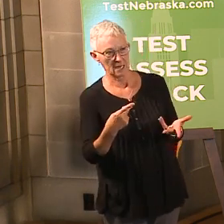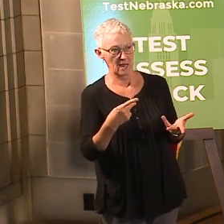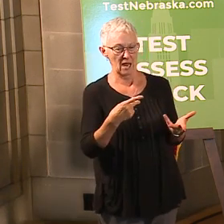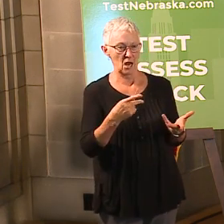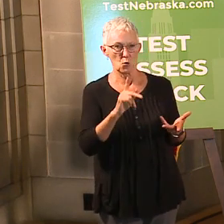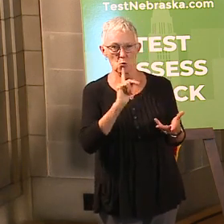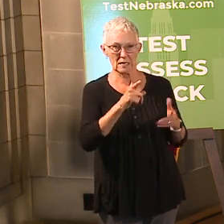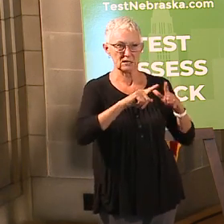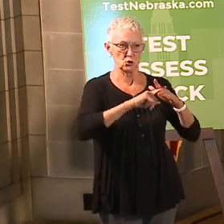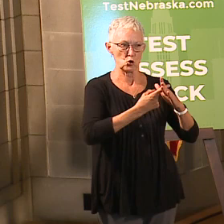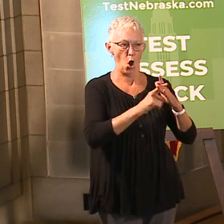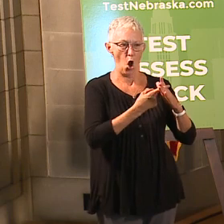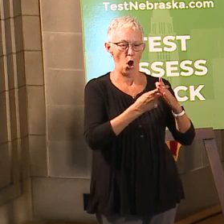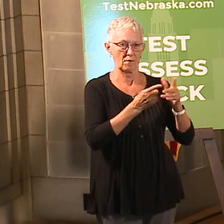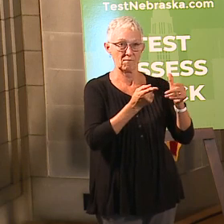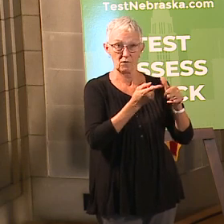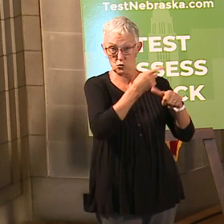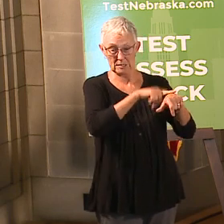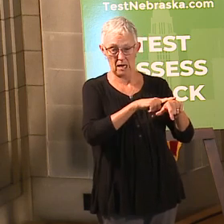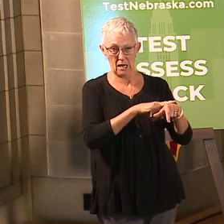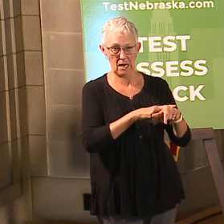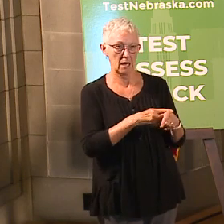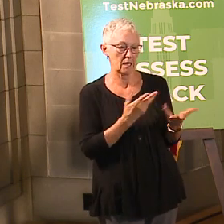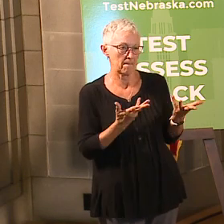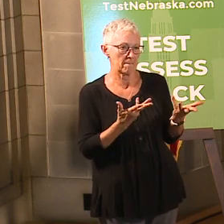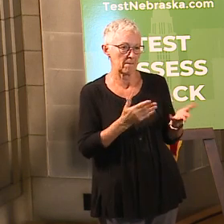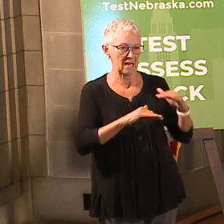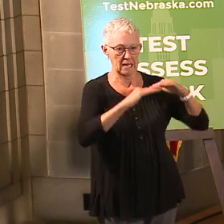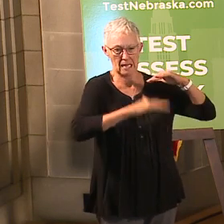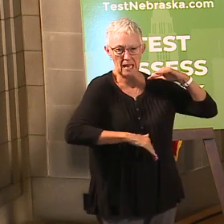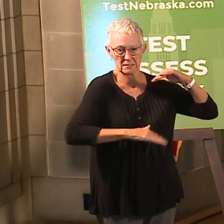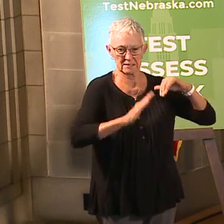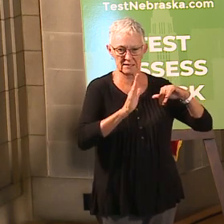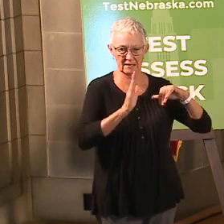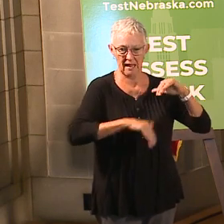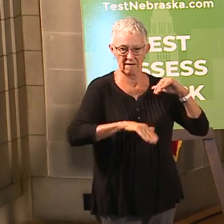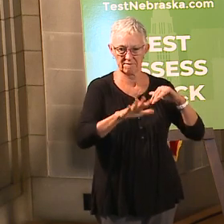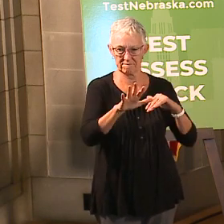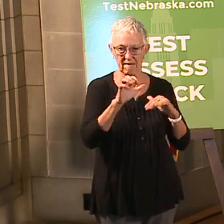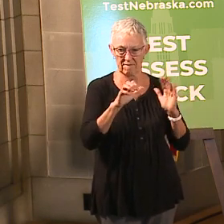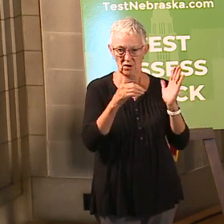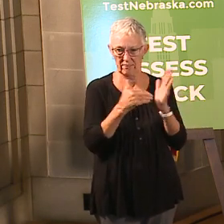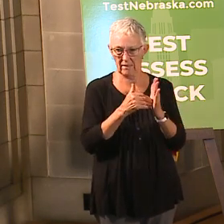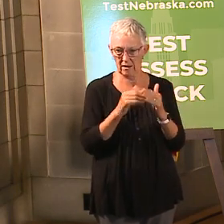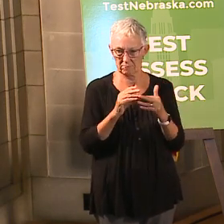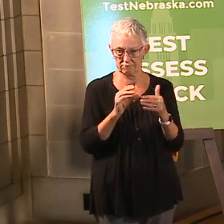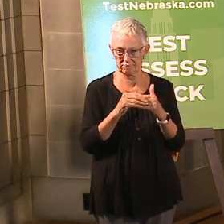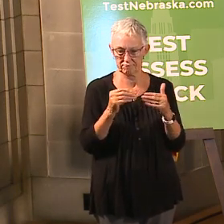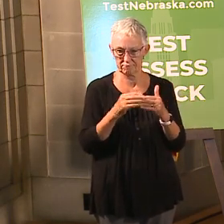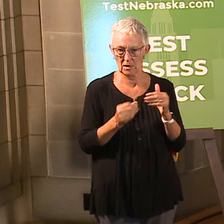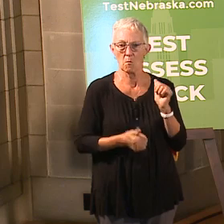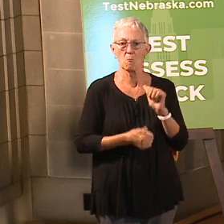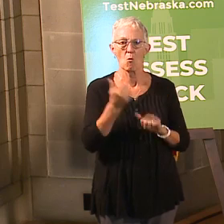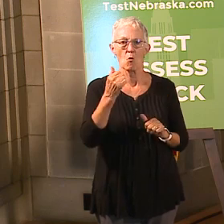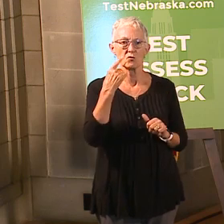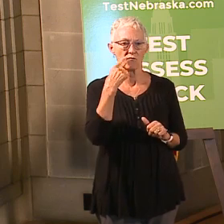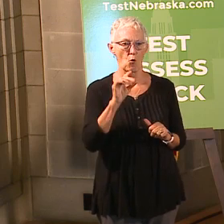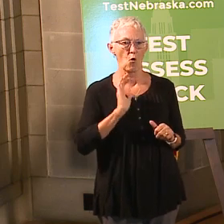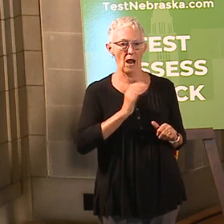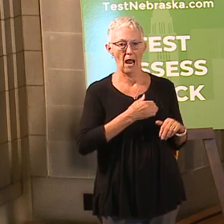beginning to end that first run, we were less than $500,000 and most of that was for our isolation staff.